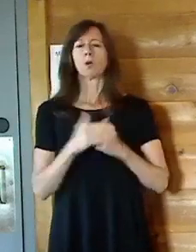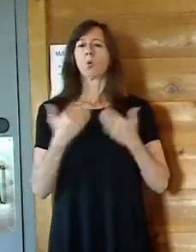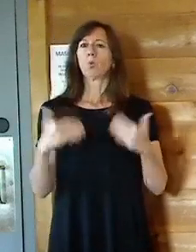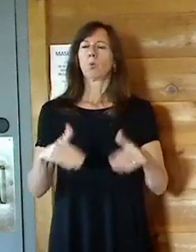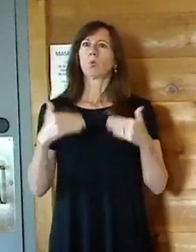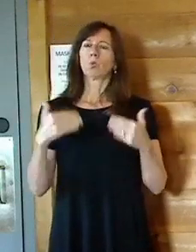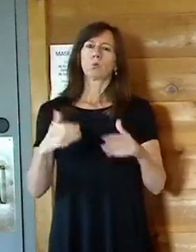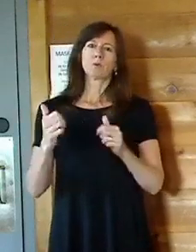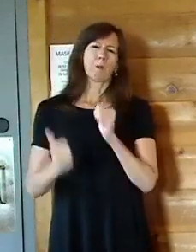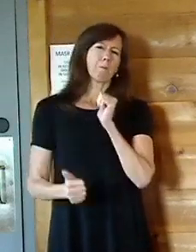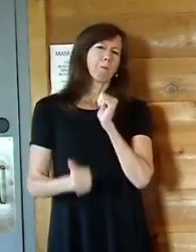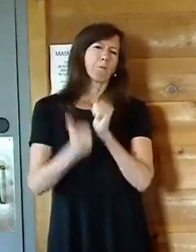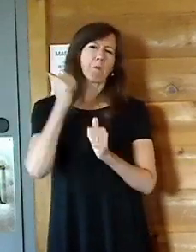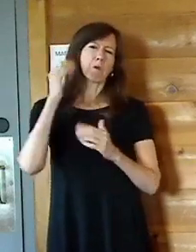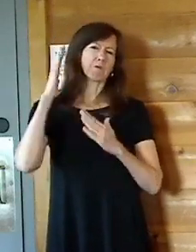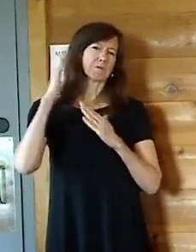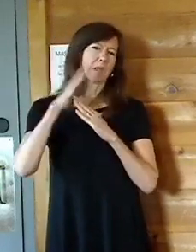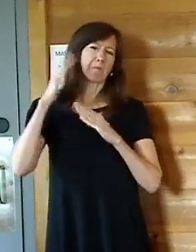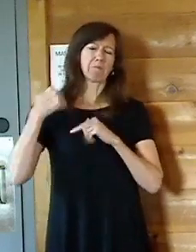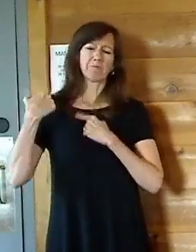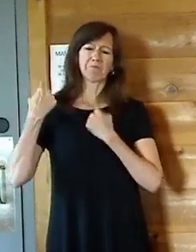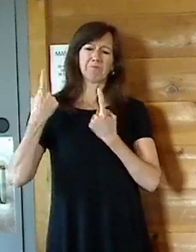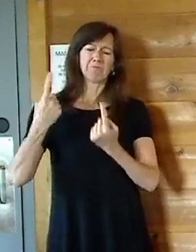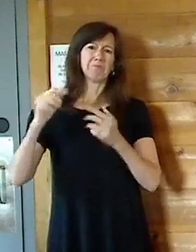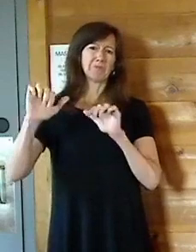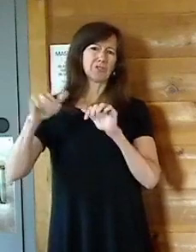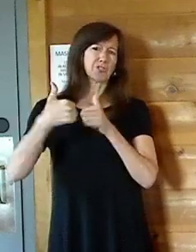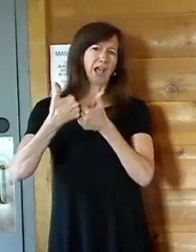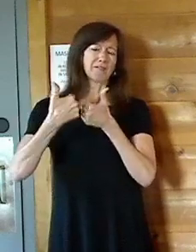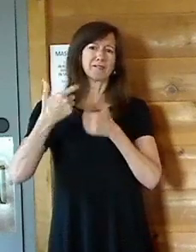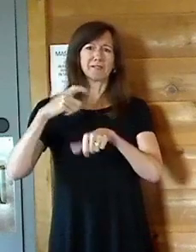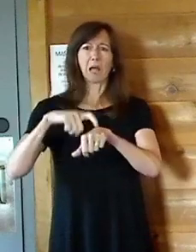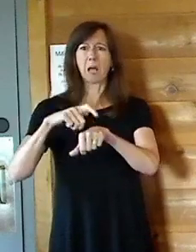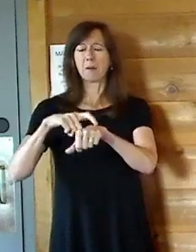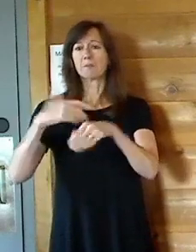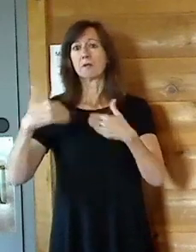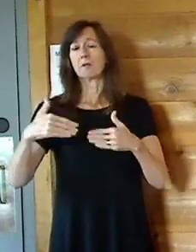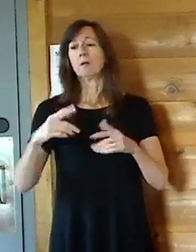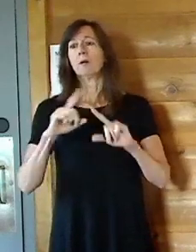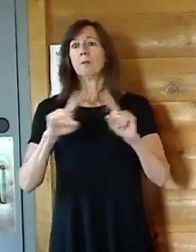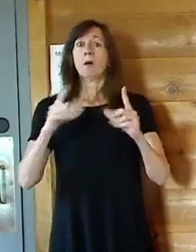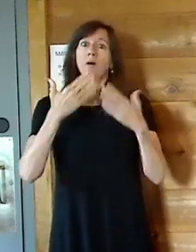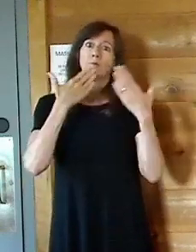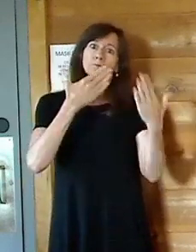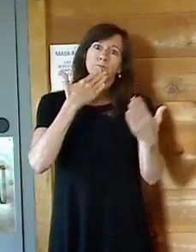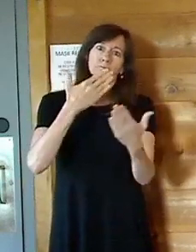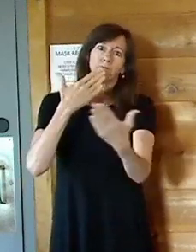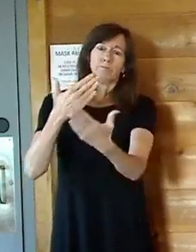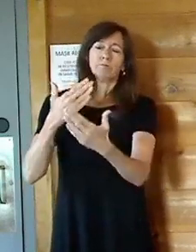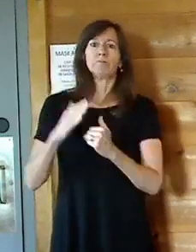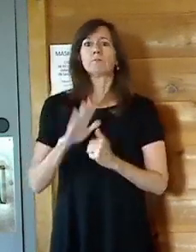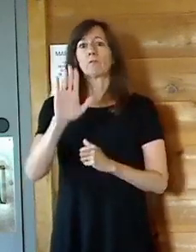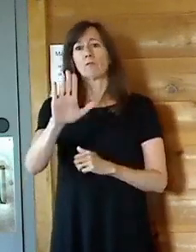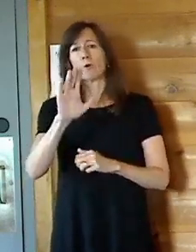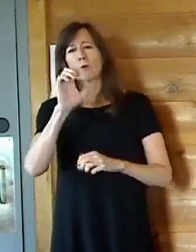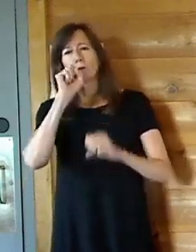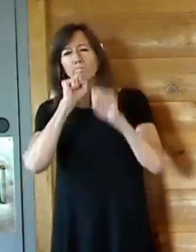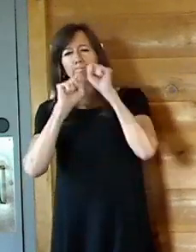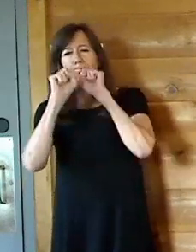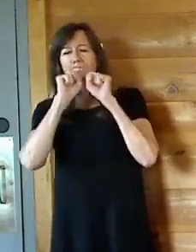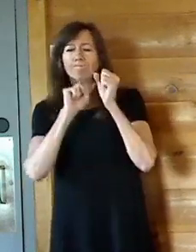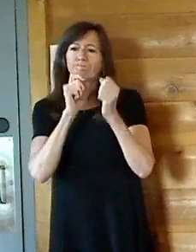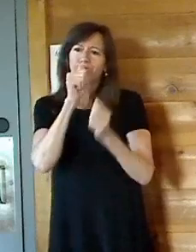times, well, in all of our lifetimes. But I will say that we are very grateful, not only for your resilience, but in many ways for your kindness.